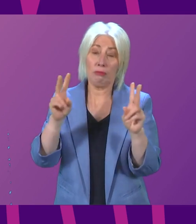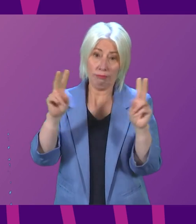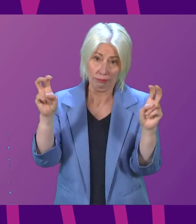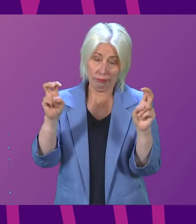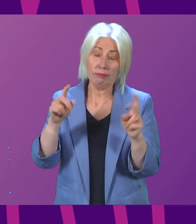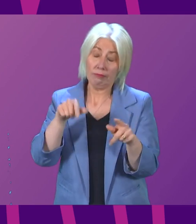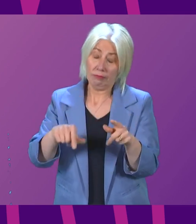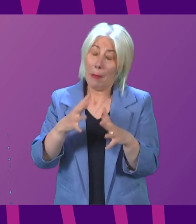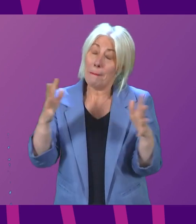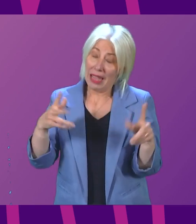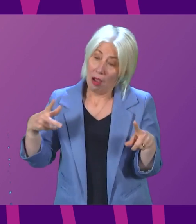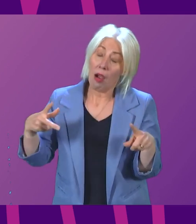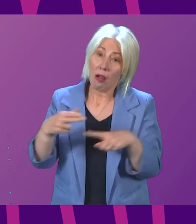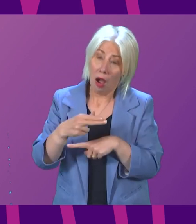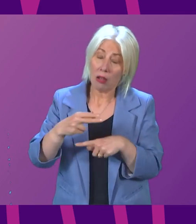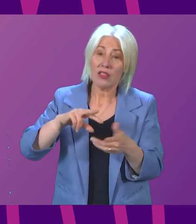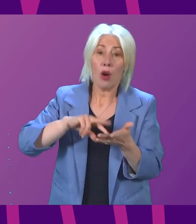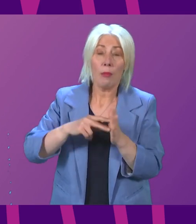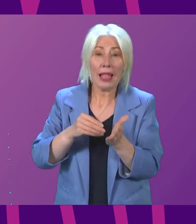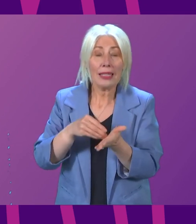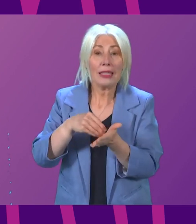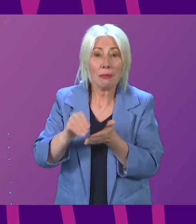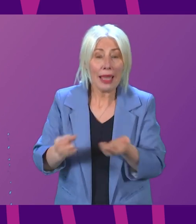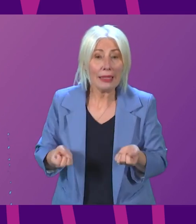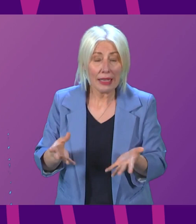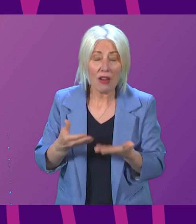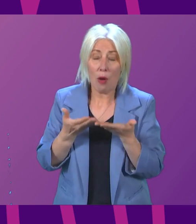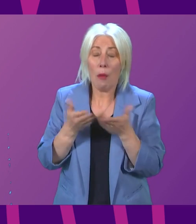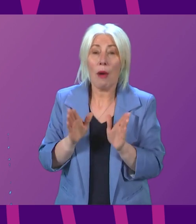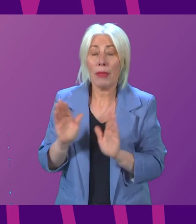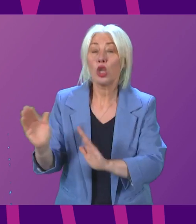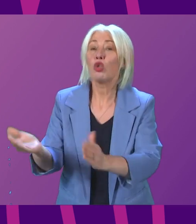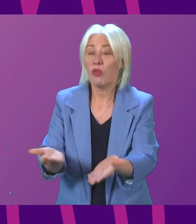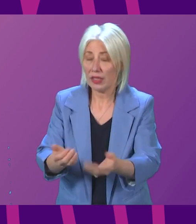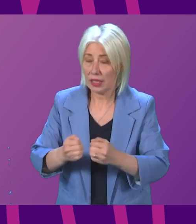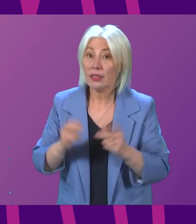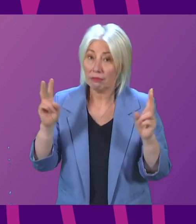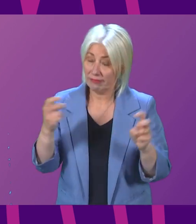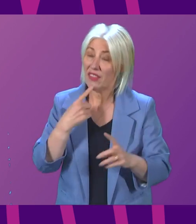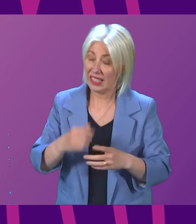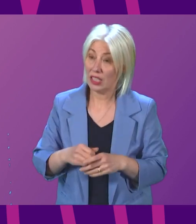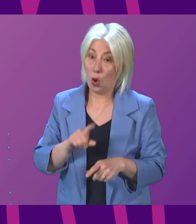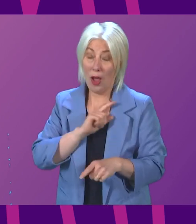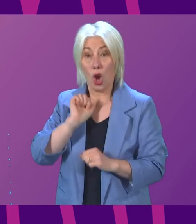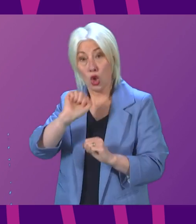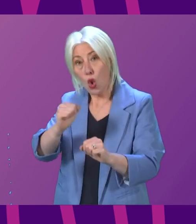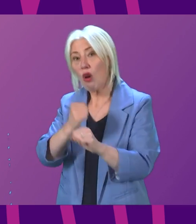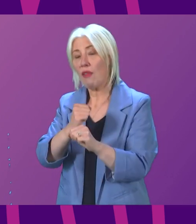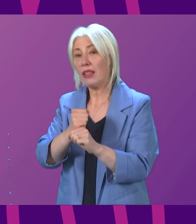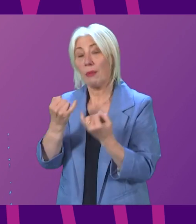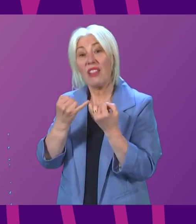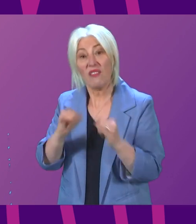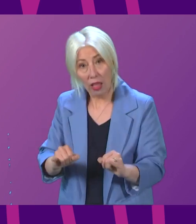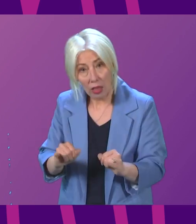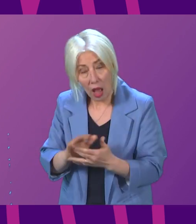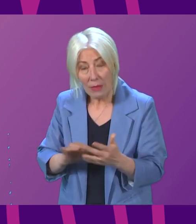really big cuts in planned spending on public services. First Minister, because of your government's failures, we